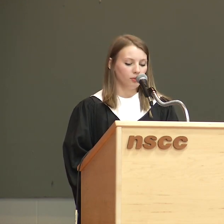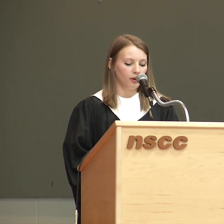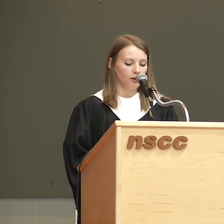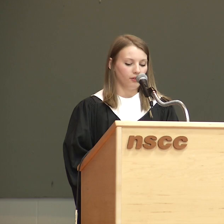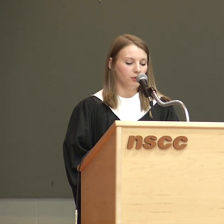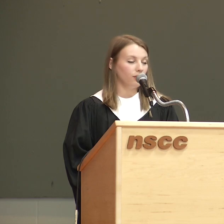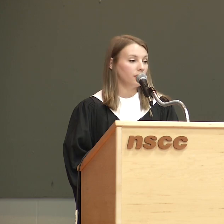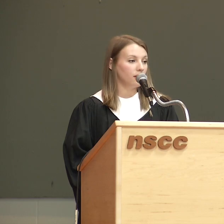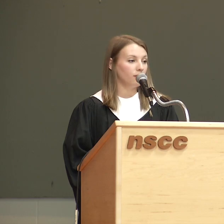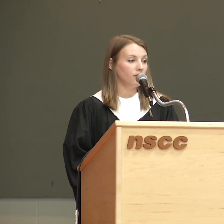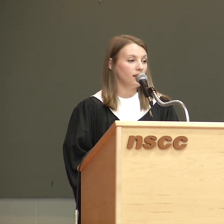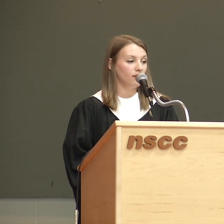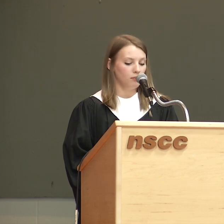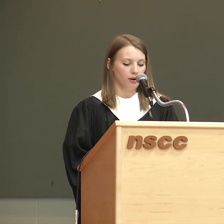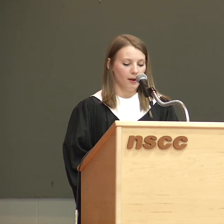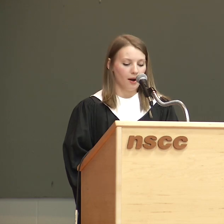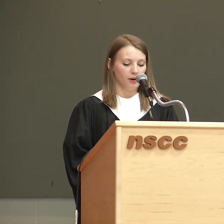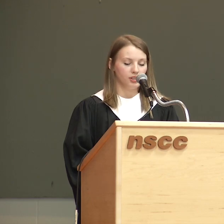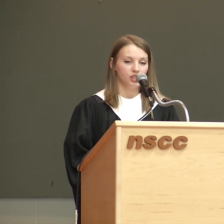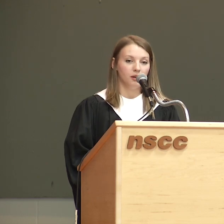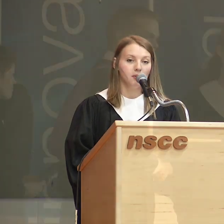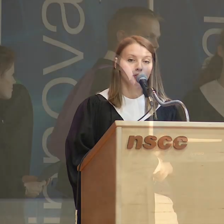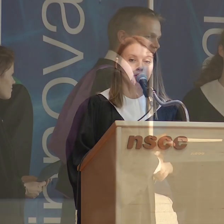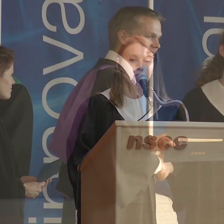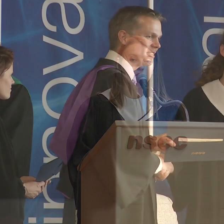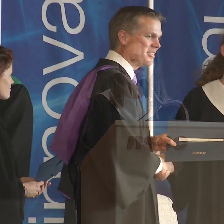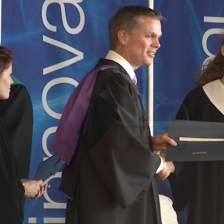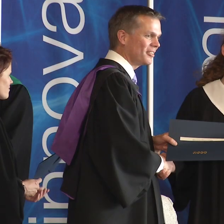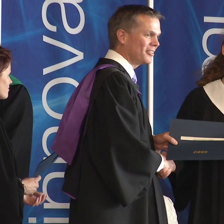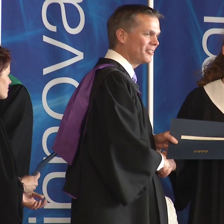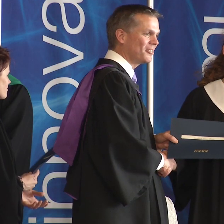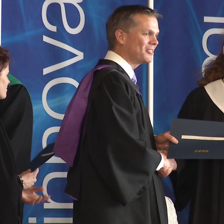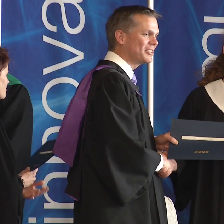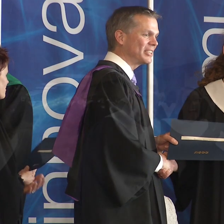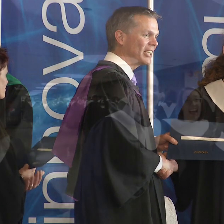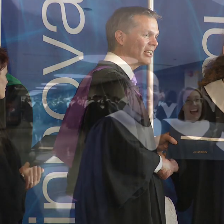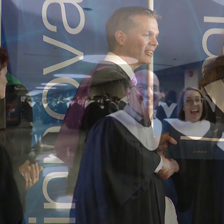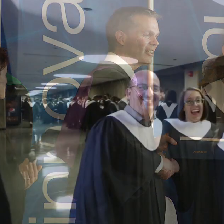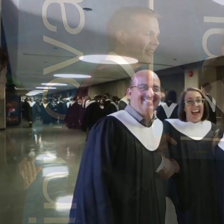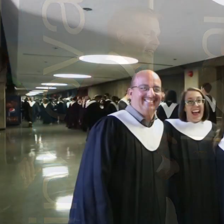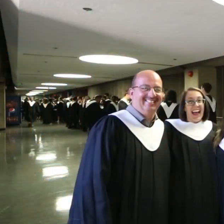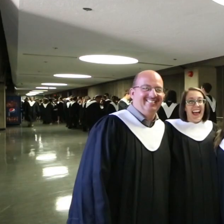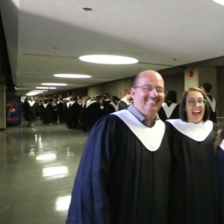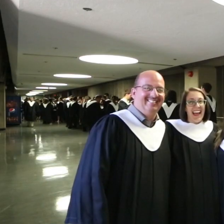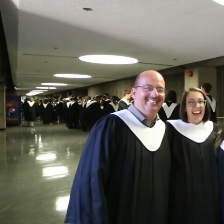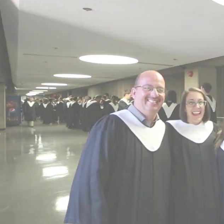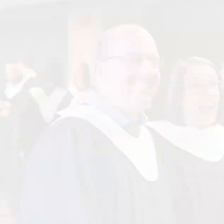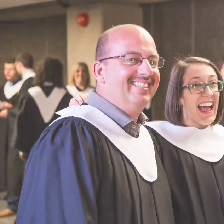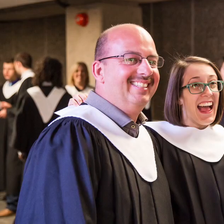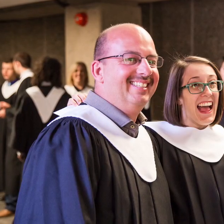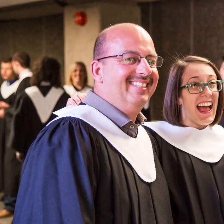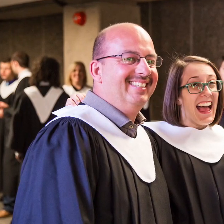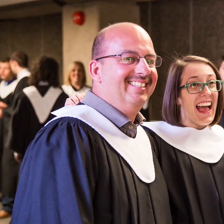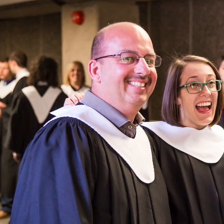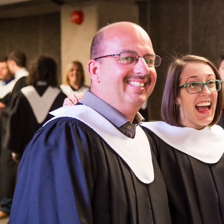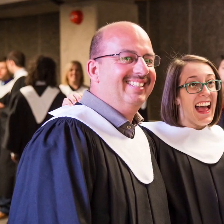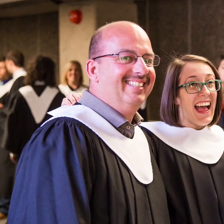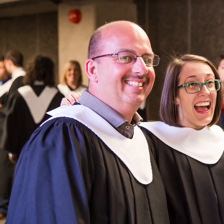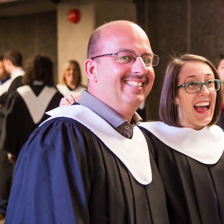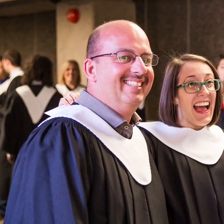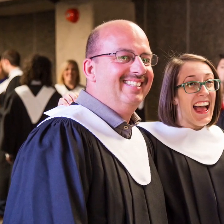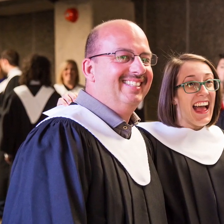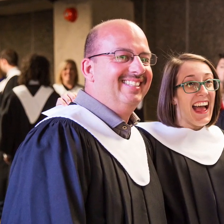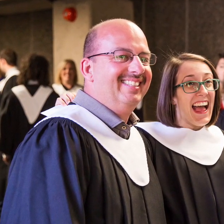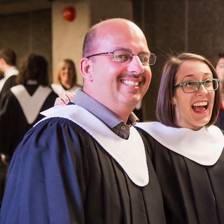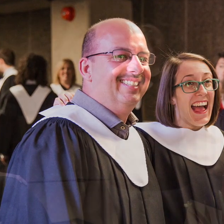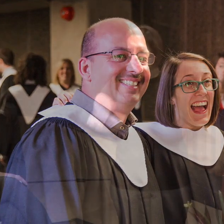students to workers will grant us with even more power to shape both our local and global communities. We will persist through adversity.